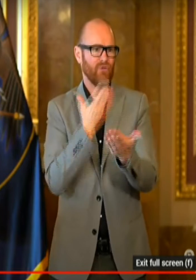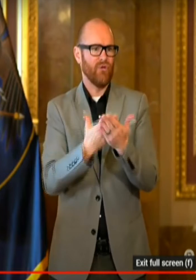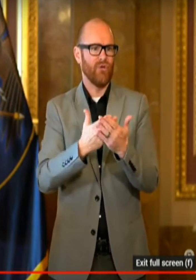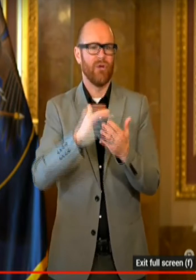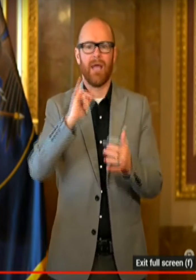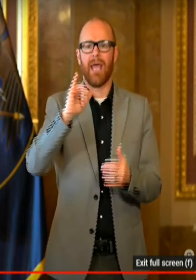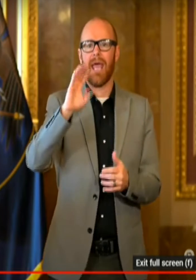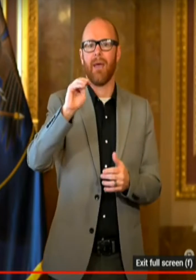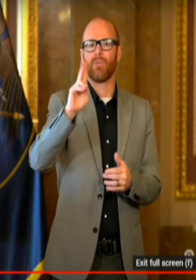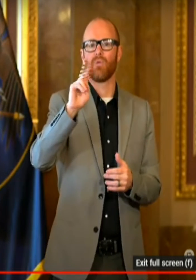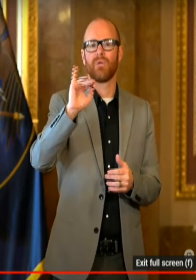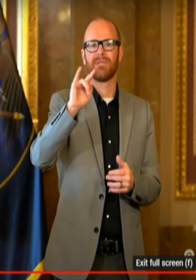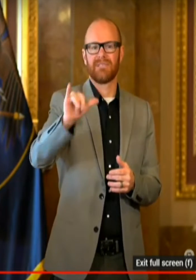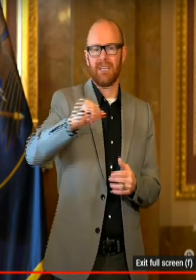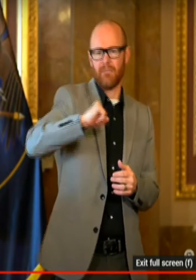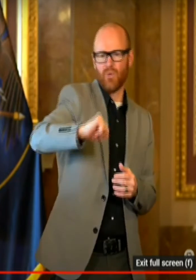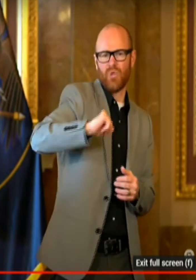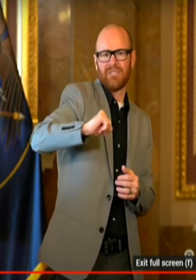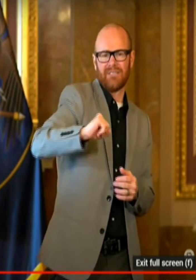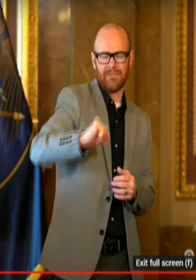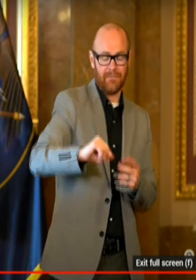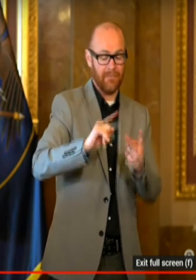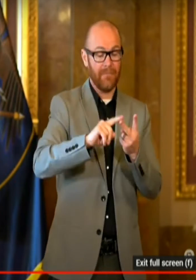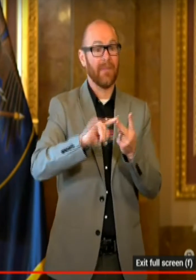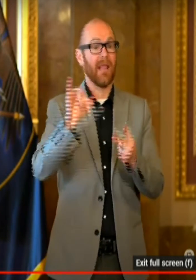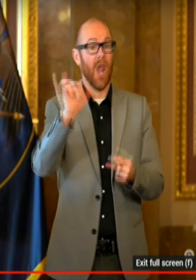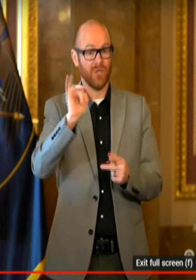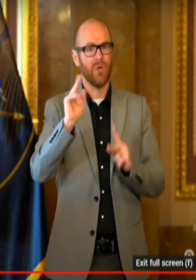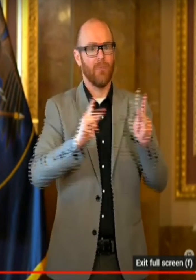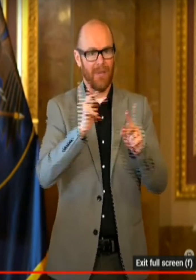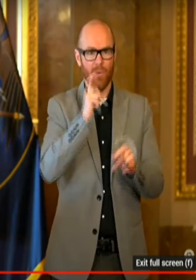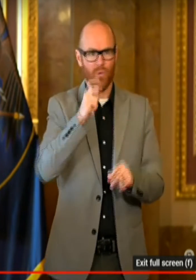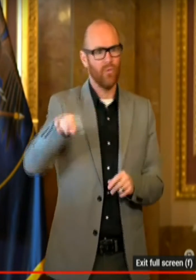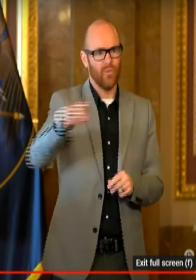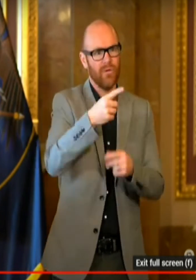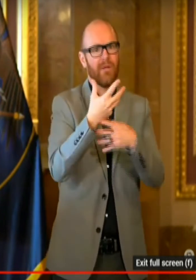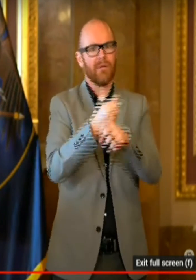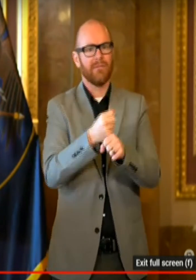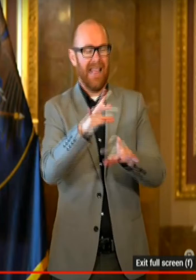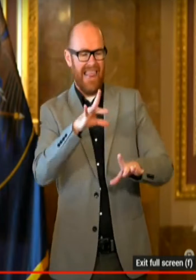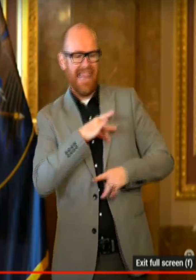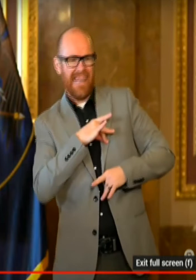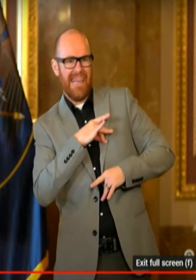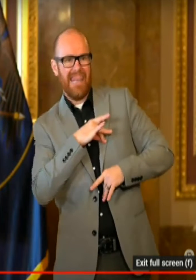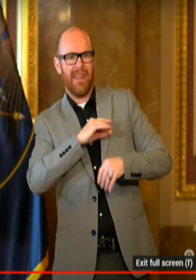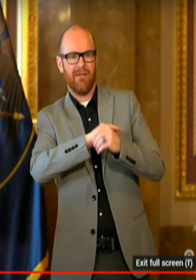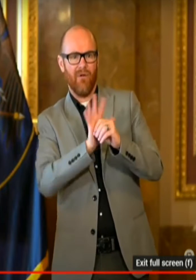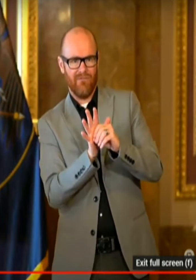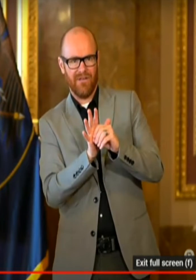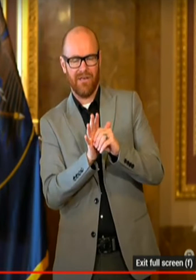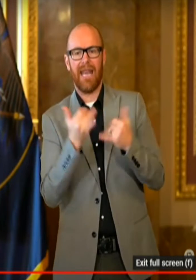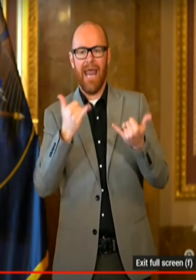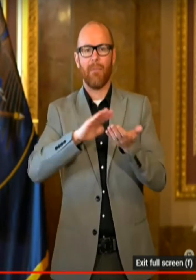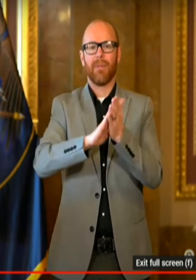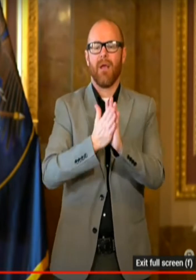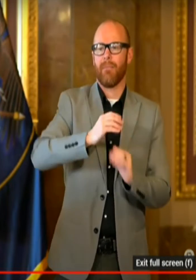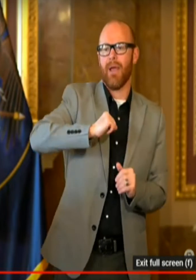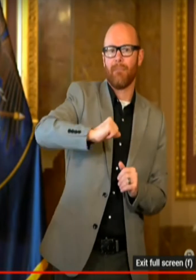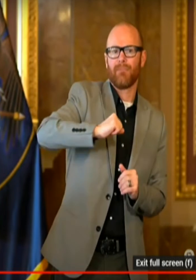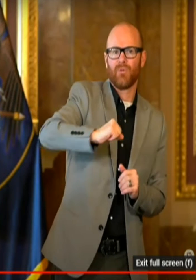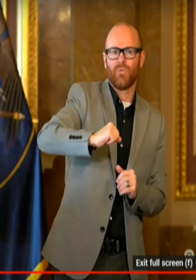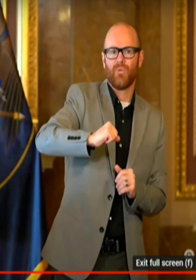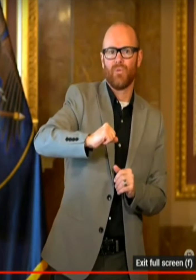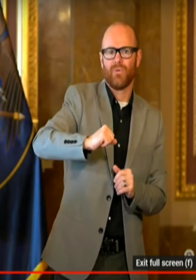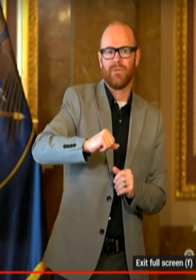also have immunity that comes from the virus. And that is real. We probably haven't talked enough about it. But we have immunity that came from